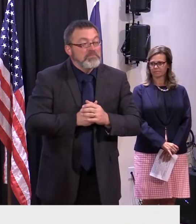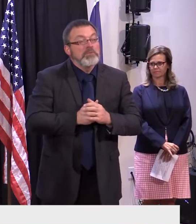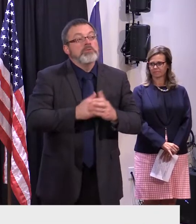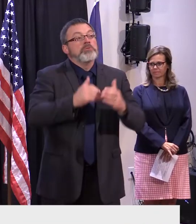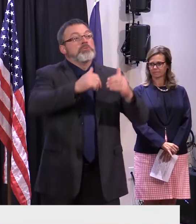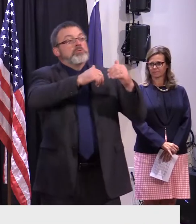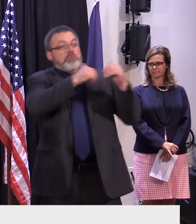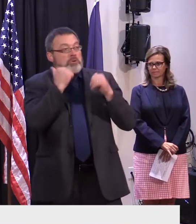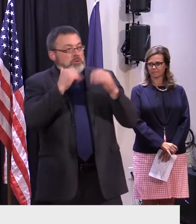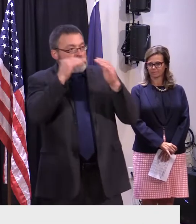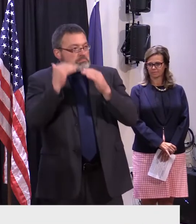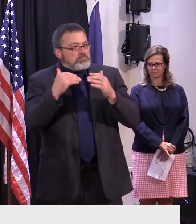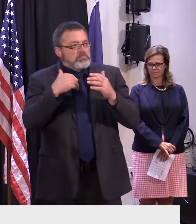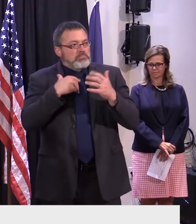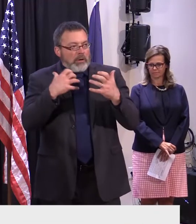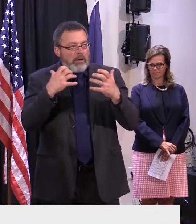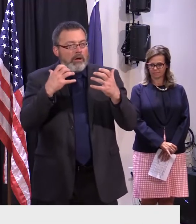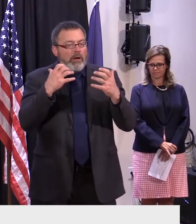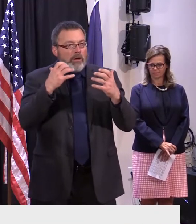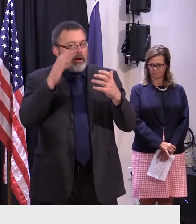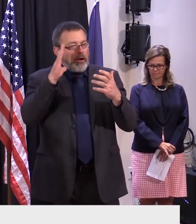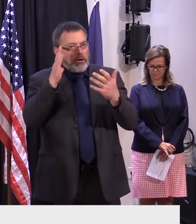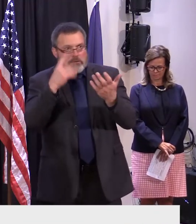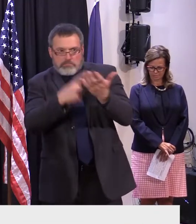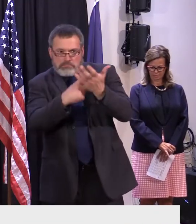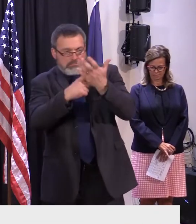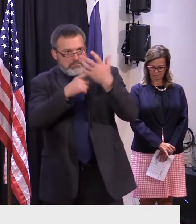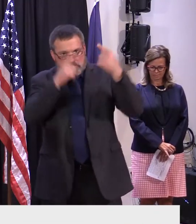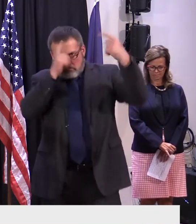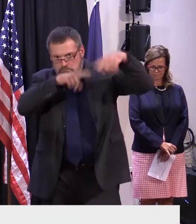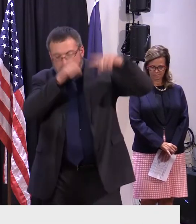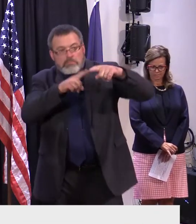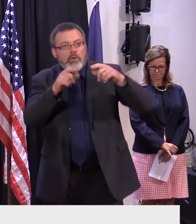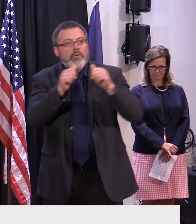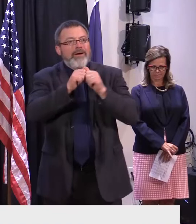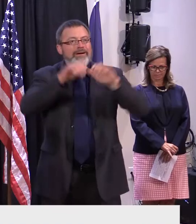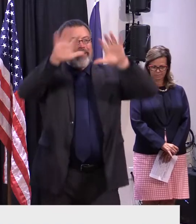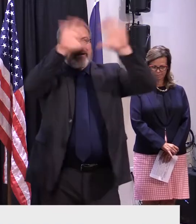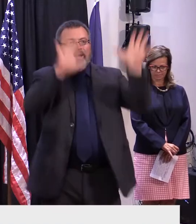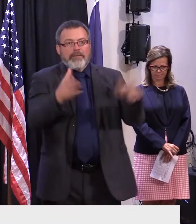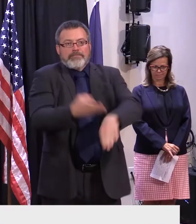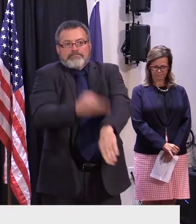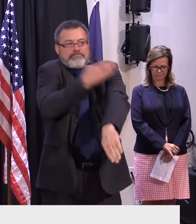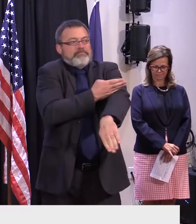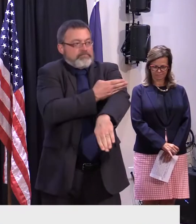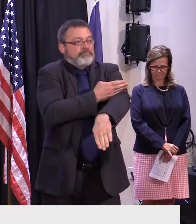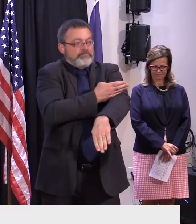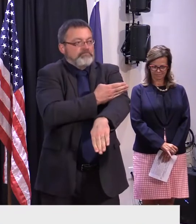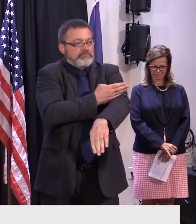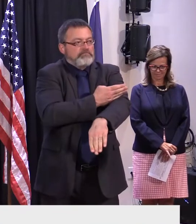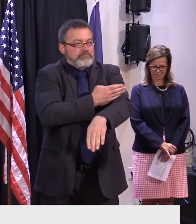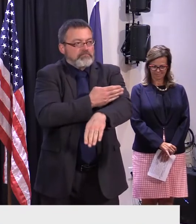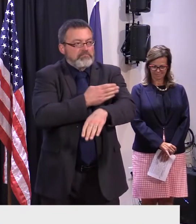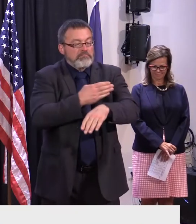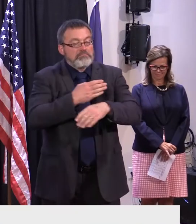change. As you know, Vermont purchases a lot of our electricity from carbon-free Quebec sources.